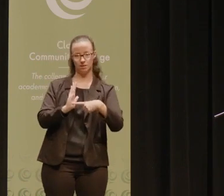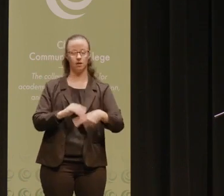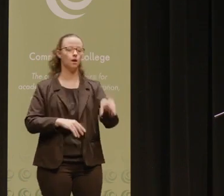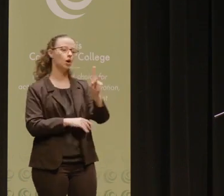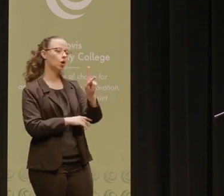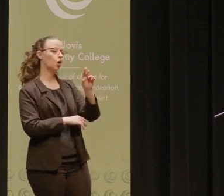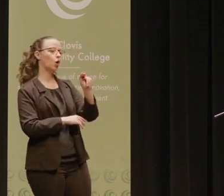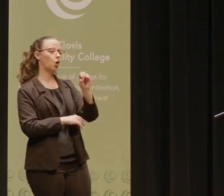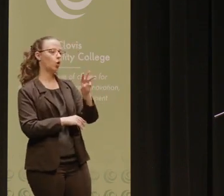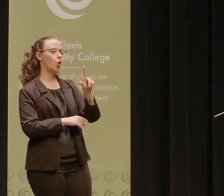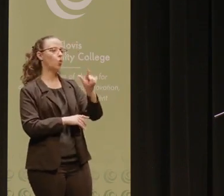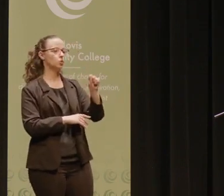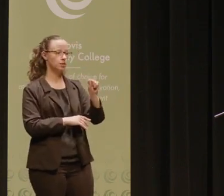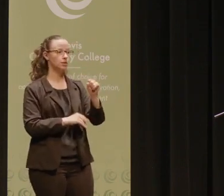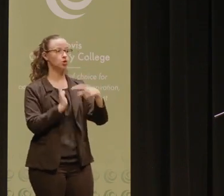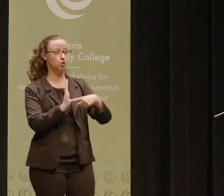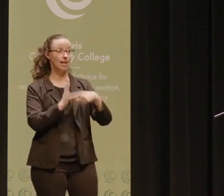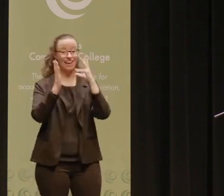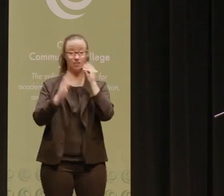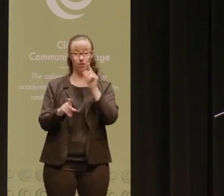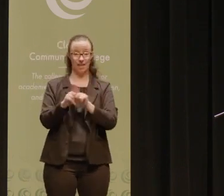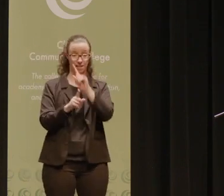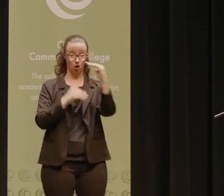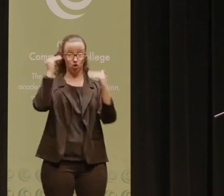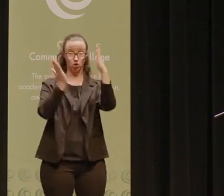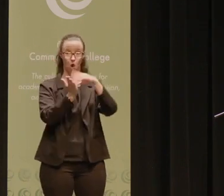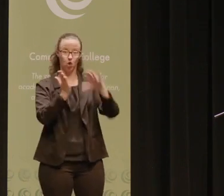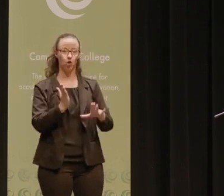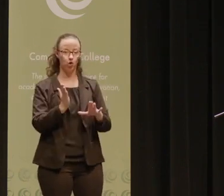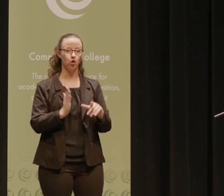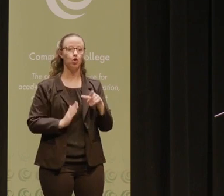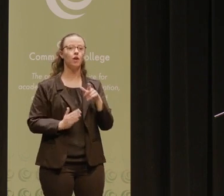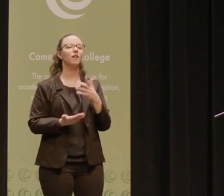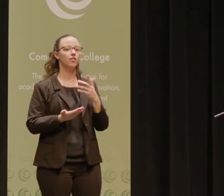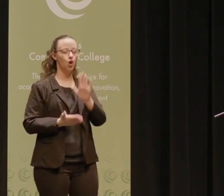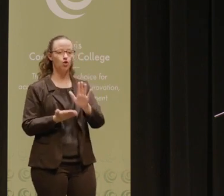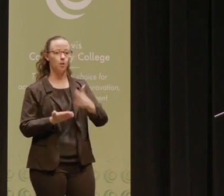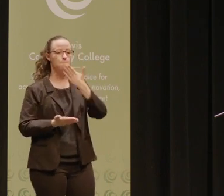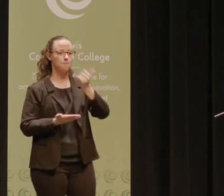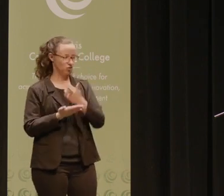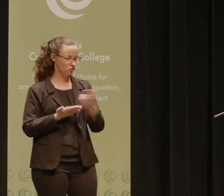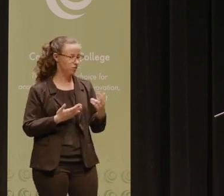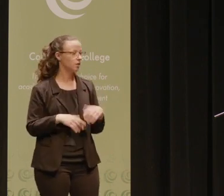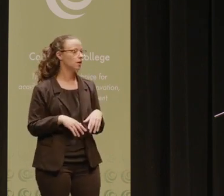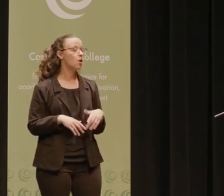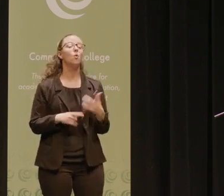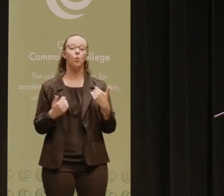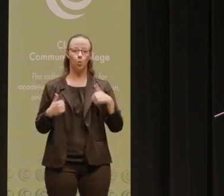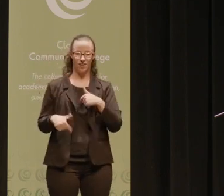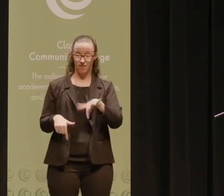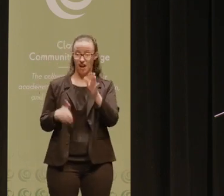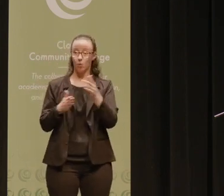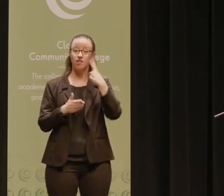Knowles tells us that experience is an adult learner's greatest learning resource. Thus, we must find ways for